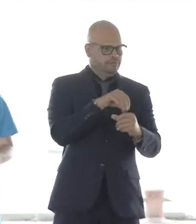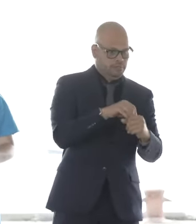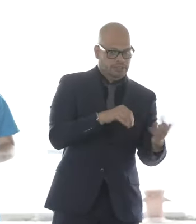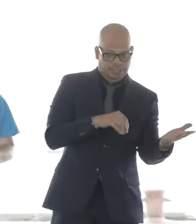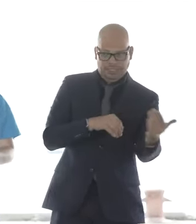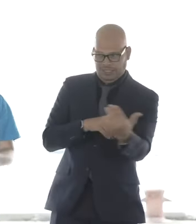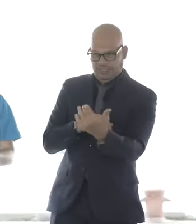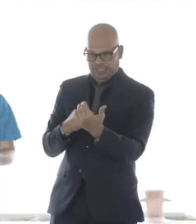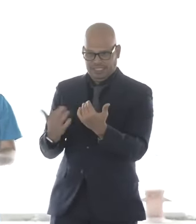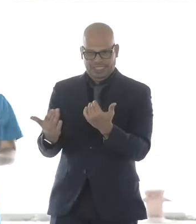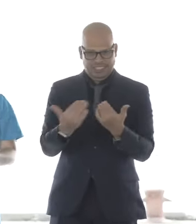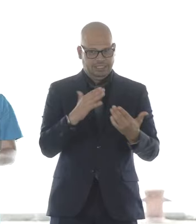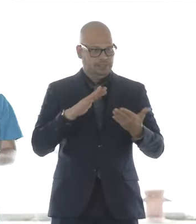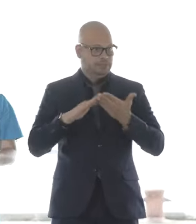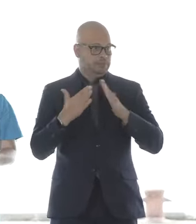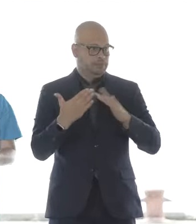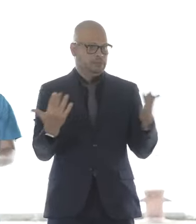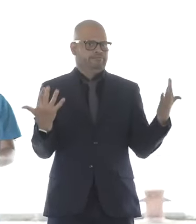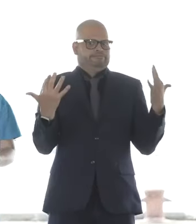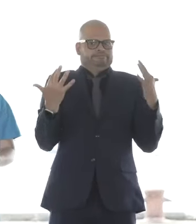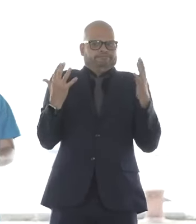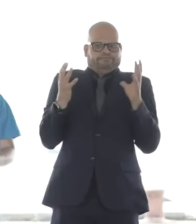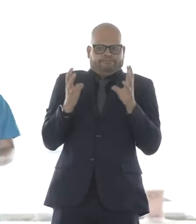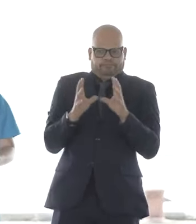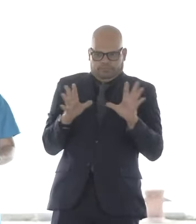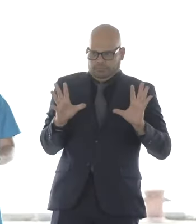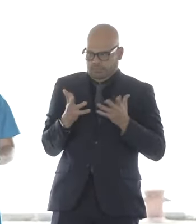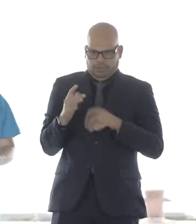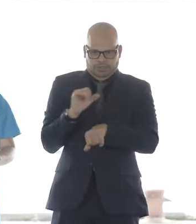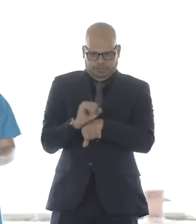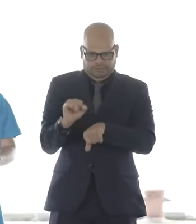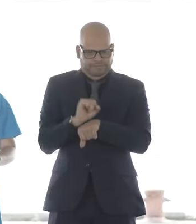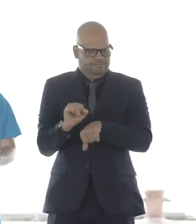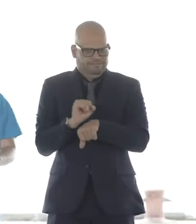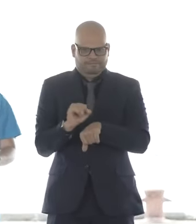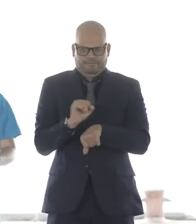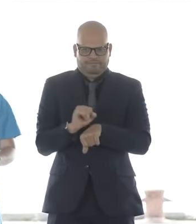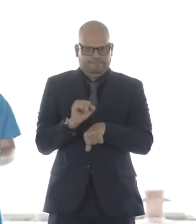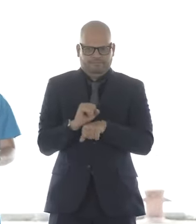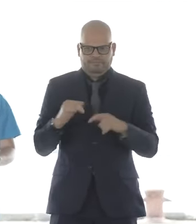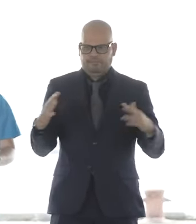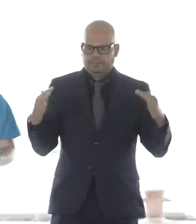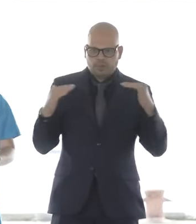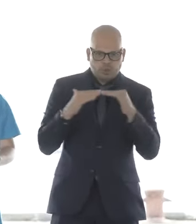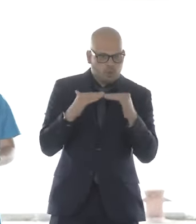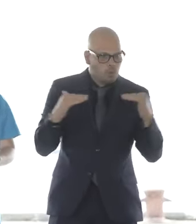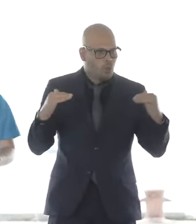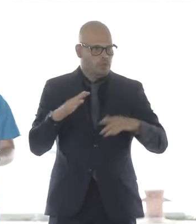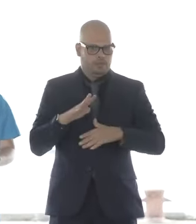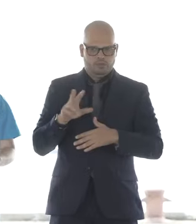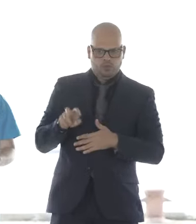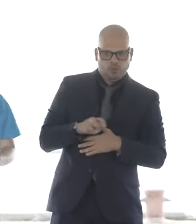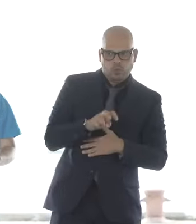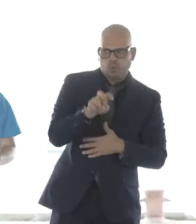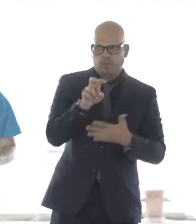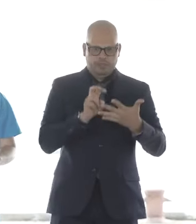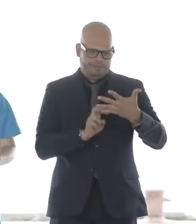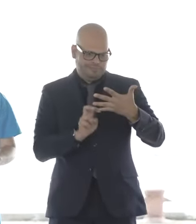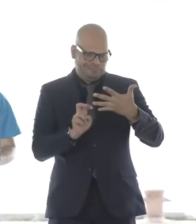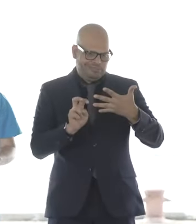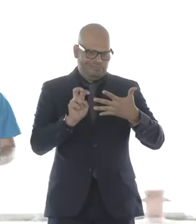wind, that our workforce development efforts locally focused on ensuring equitable pathways to union pre-apprenticeship green jobs,